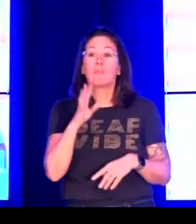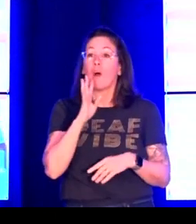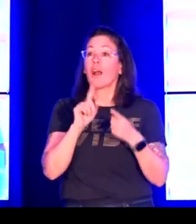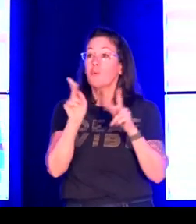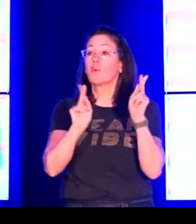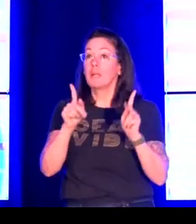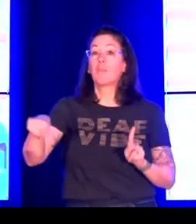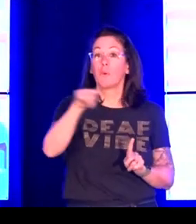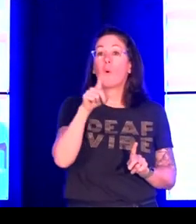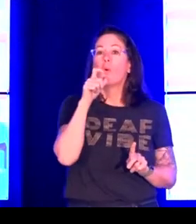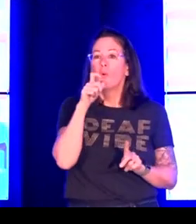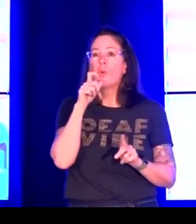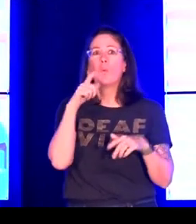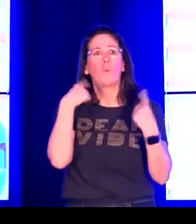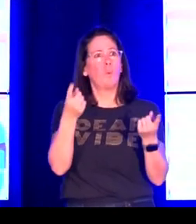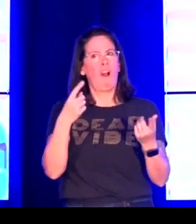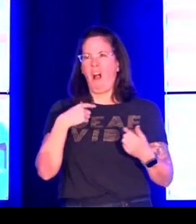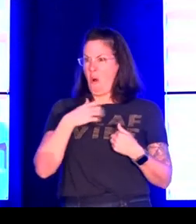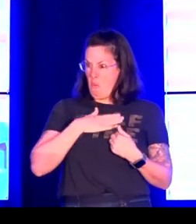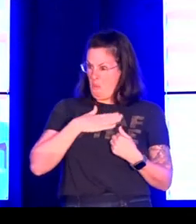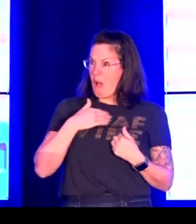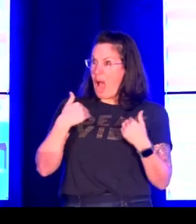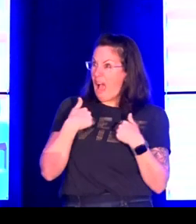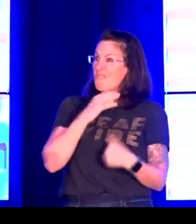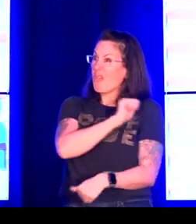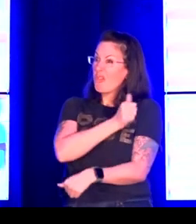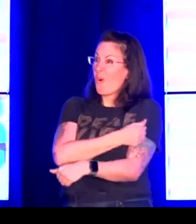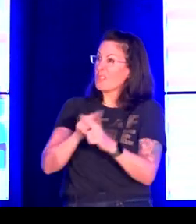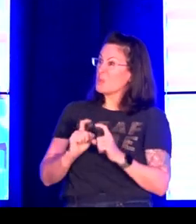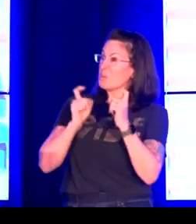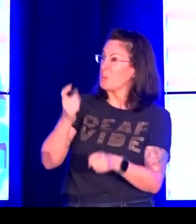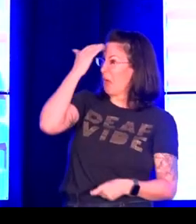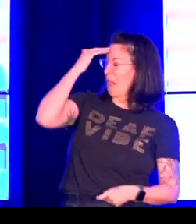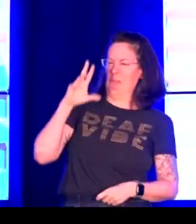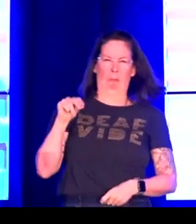address what I would have wanted to hear as I started my career.